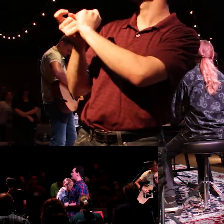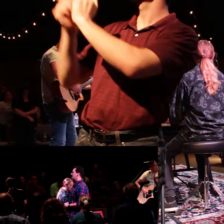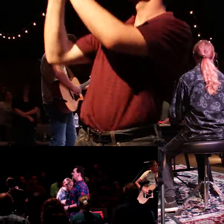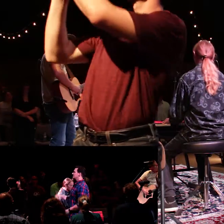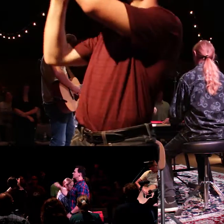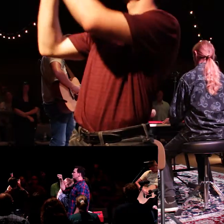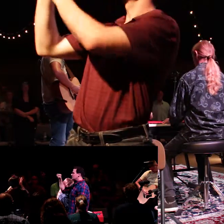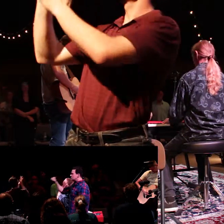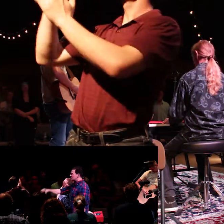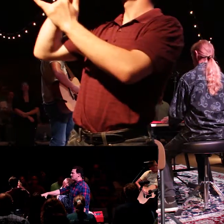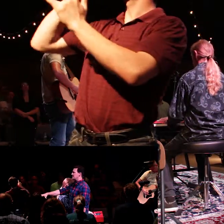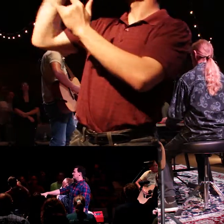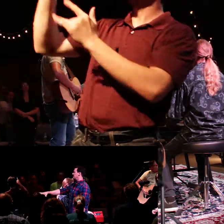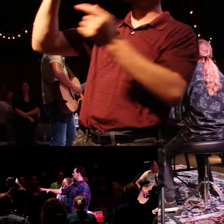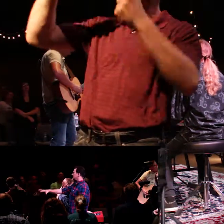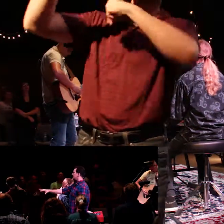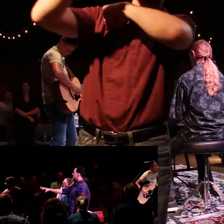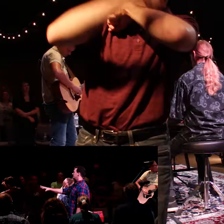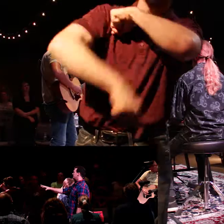so you could be given a new life in Him.